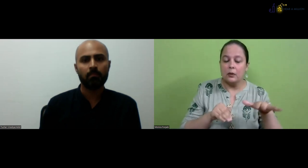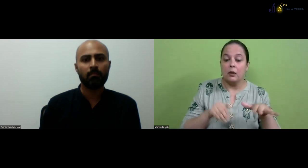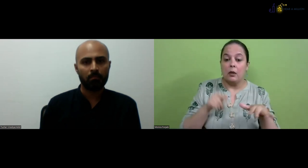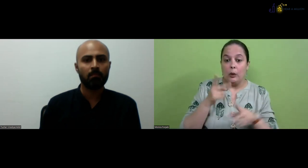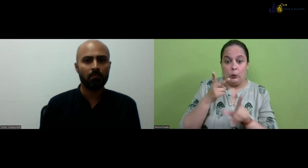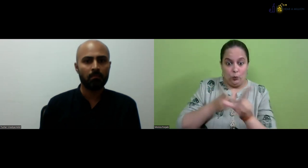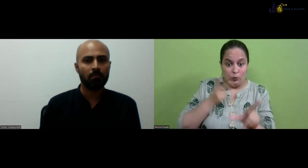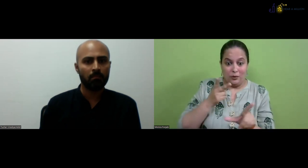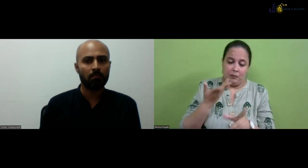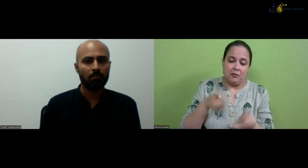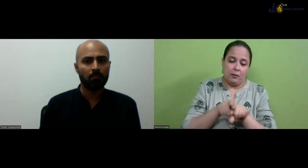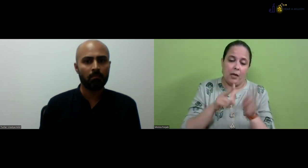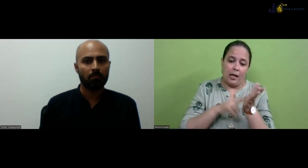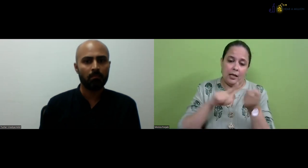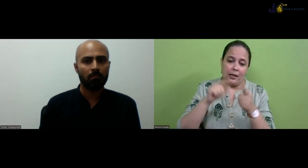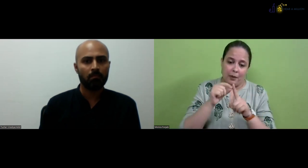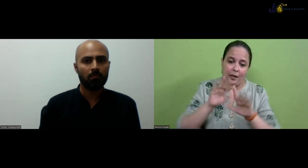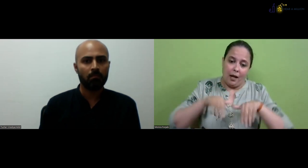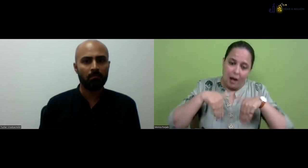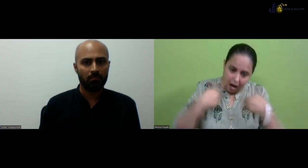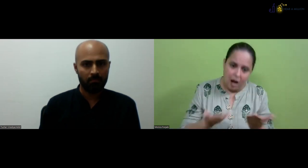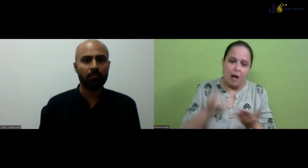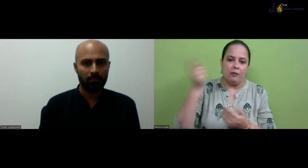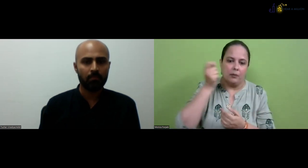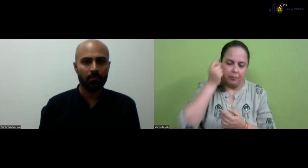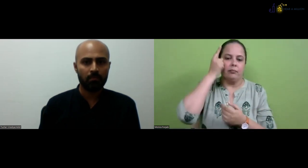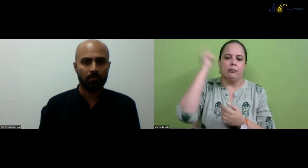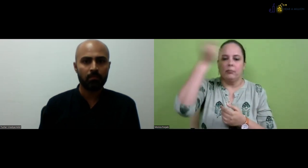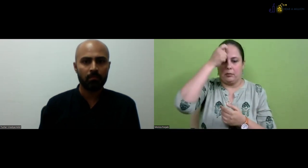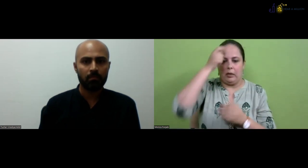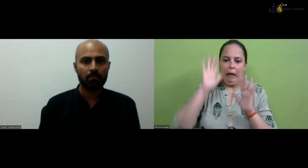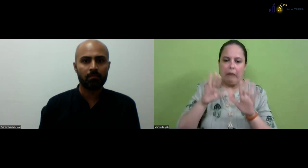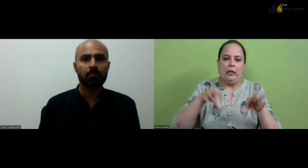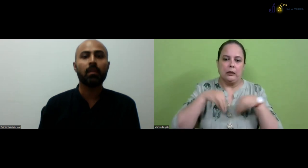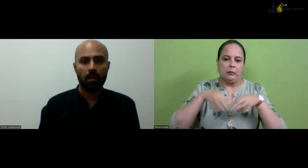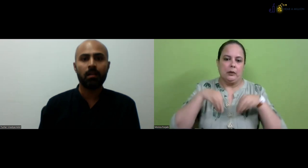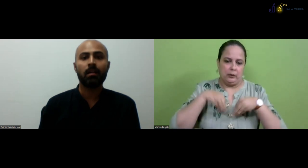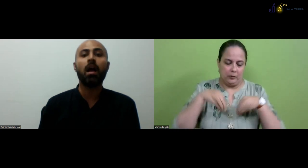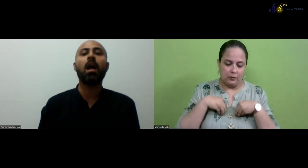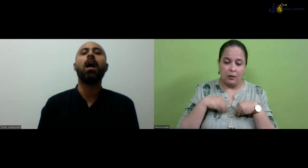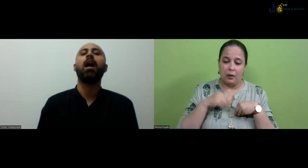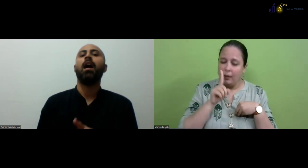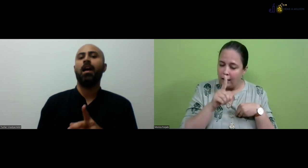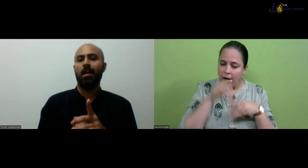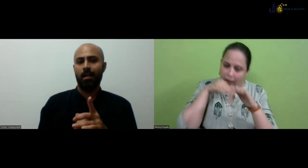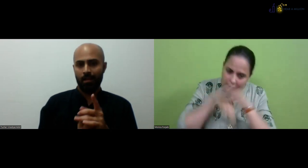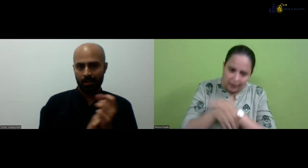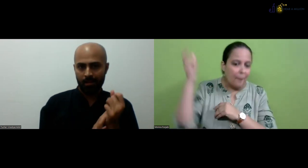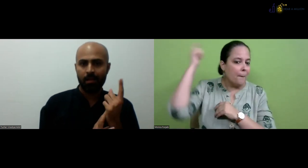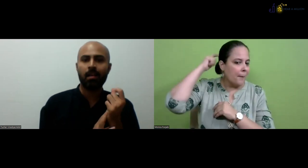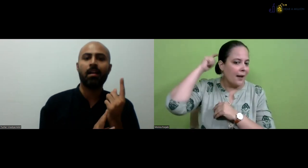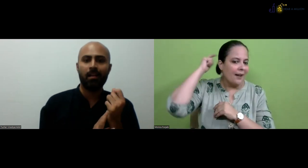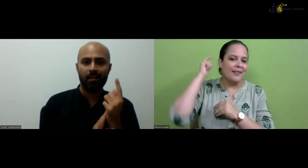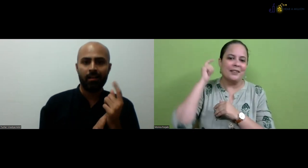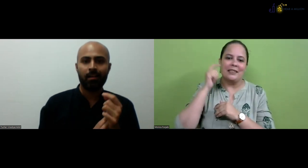people who were supporting the audiologist and the speech center. So after any pay, they understood and they started